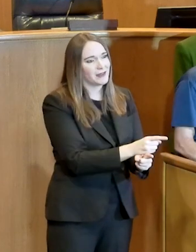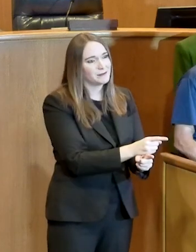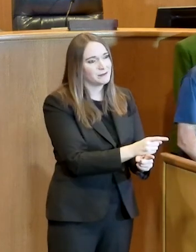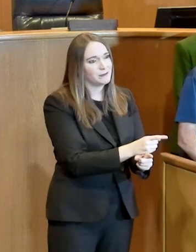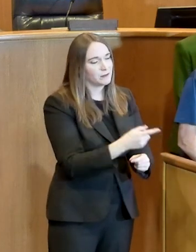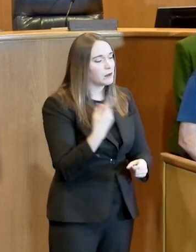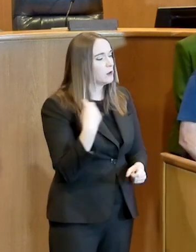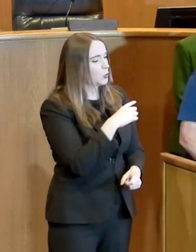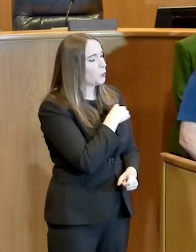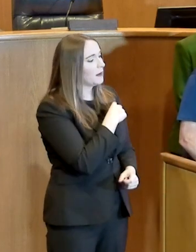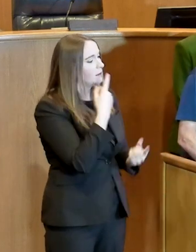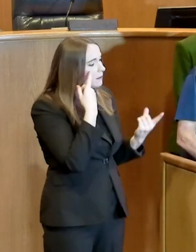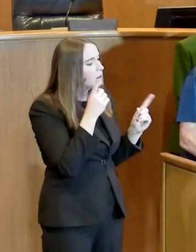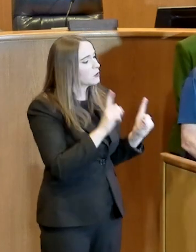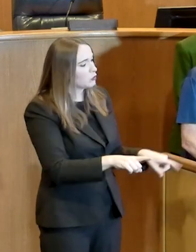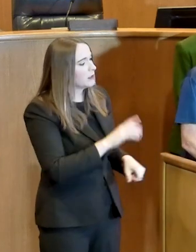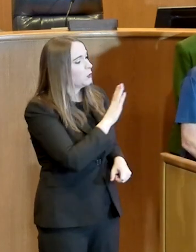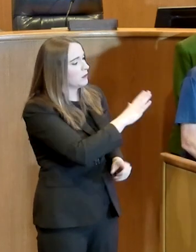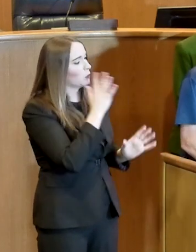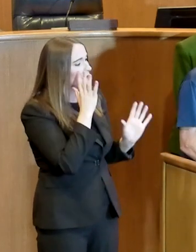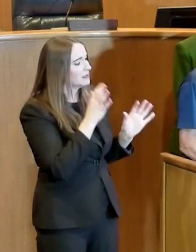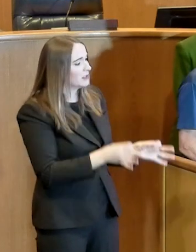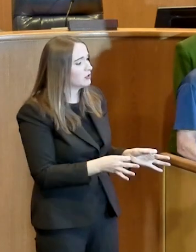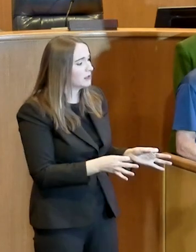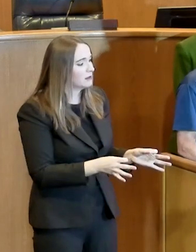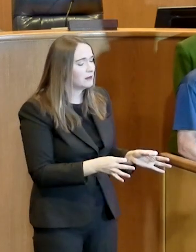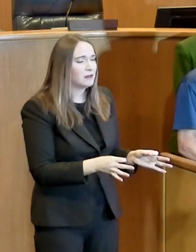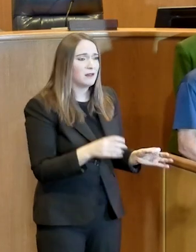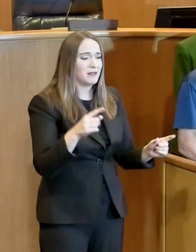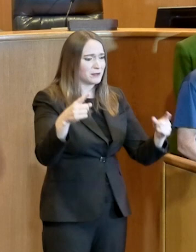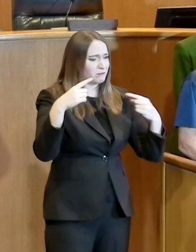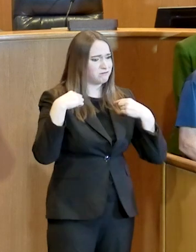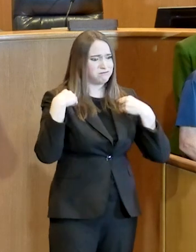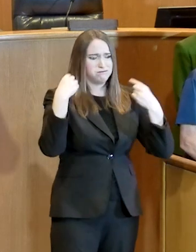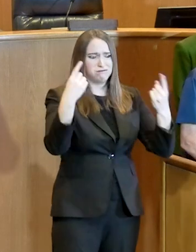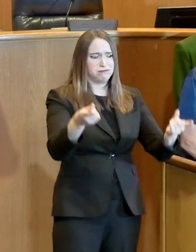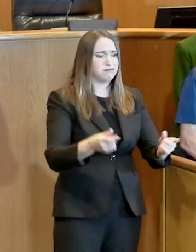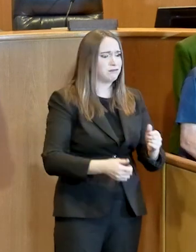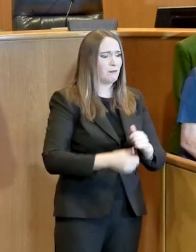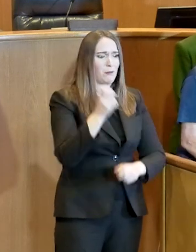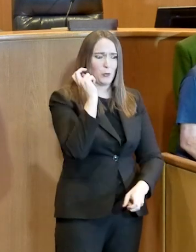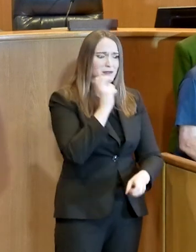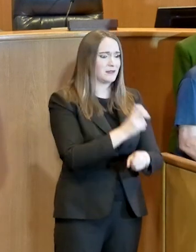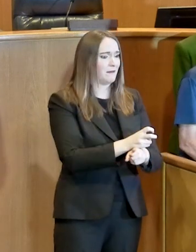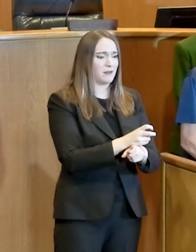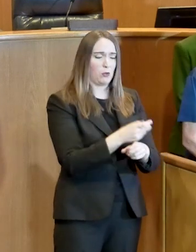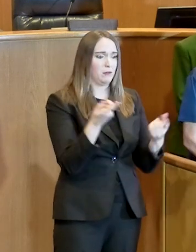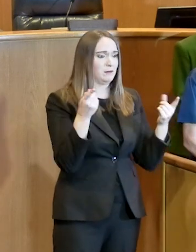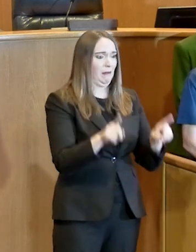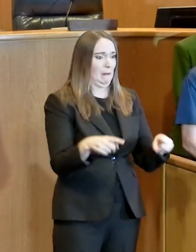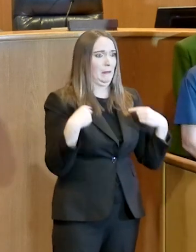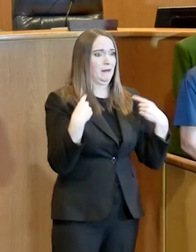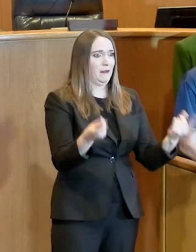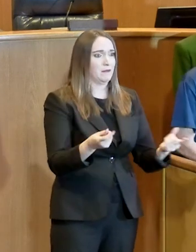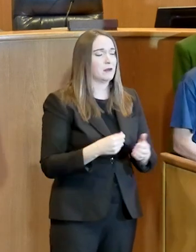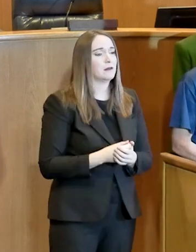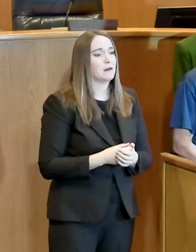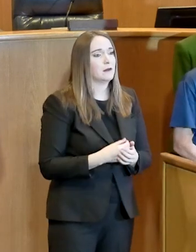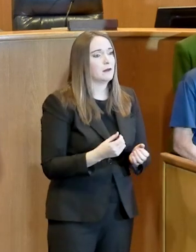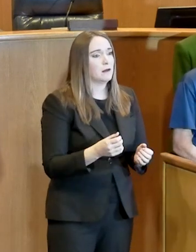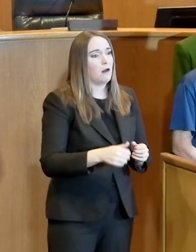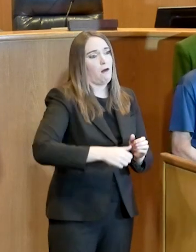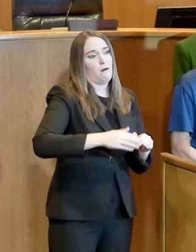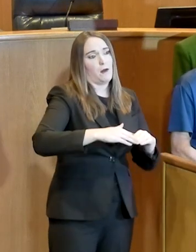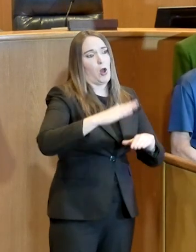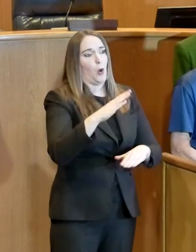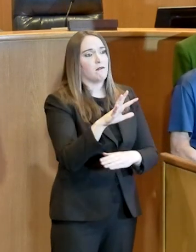even though it's the most difficult thing we've ever seen. I've been in communication with about 120 of the local restaurants. Roughly 50% have closed already.